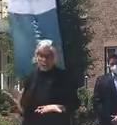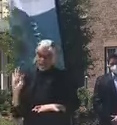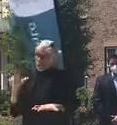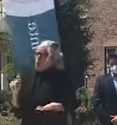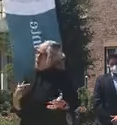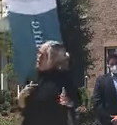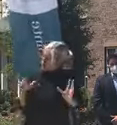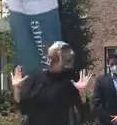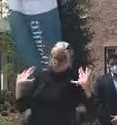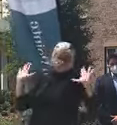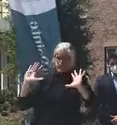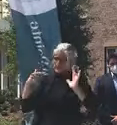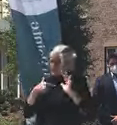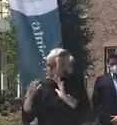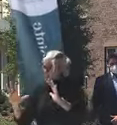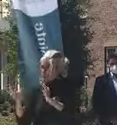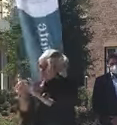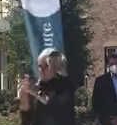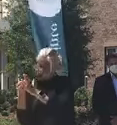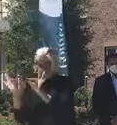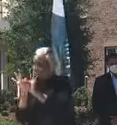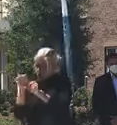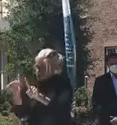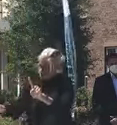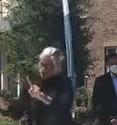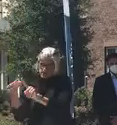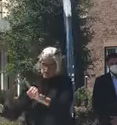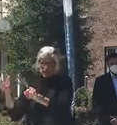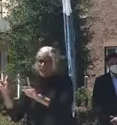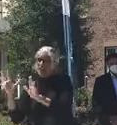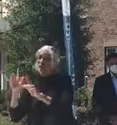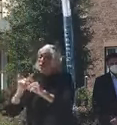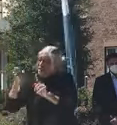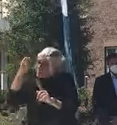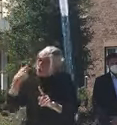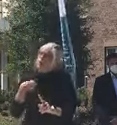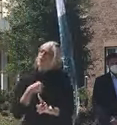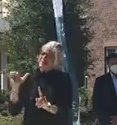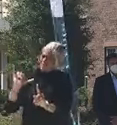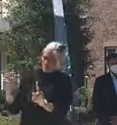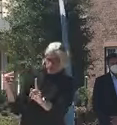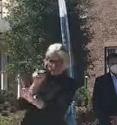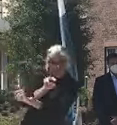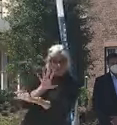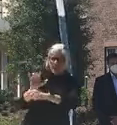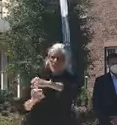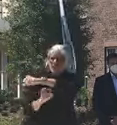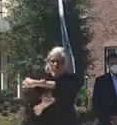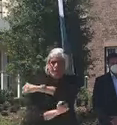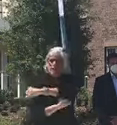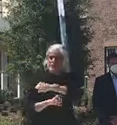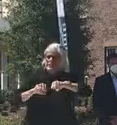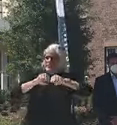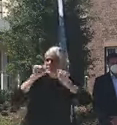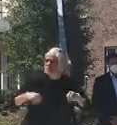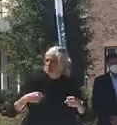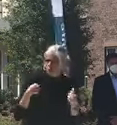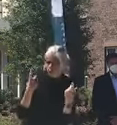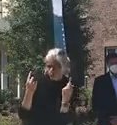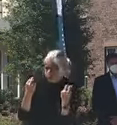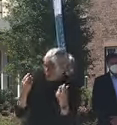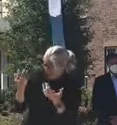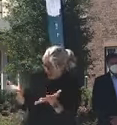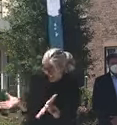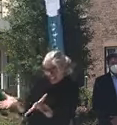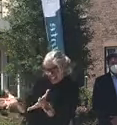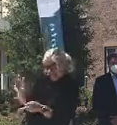get people the cash. But just as importantly, you we want to lay that foundation to get back so that people are able to go back